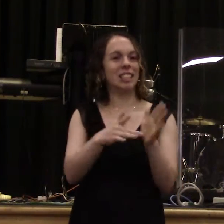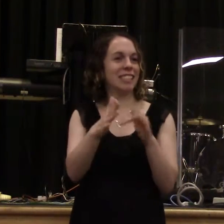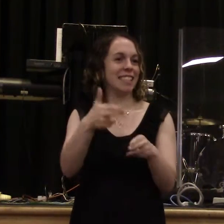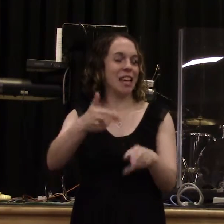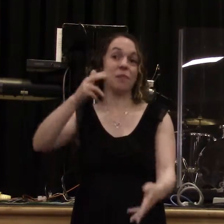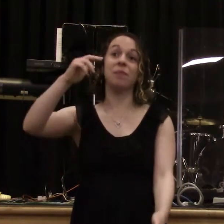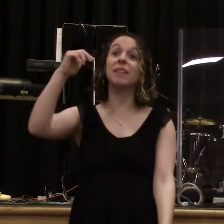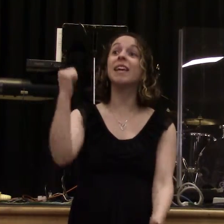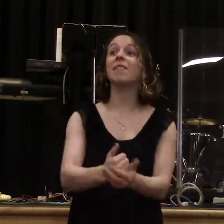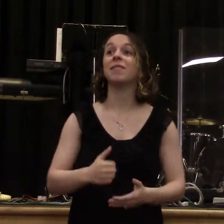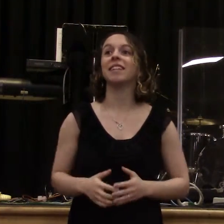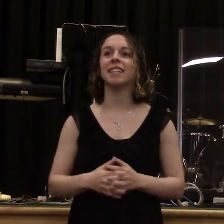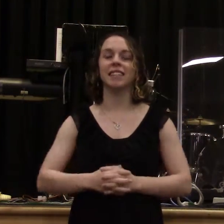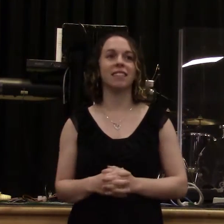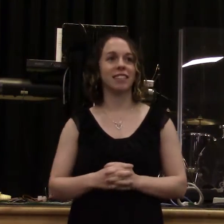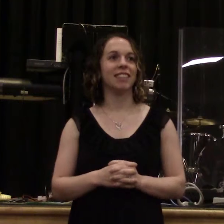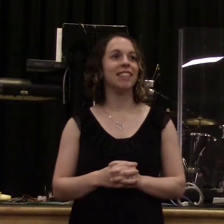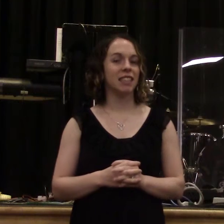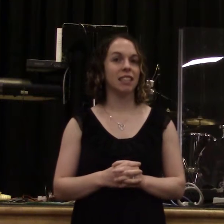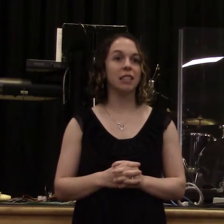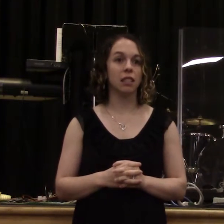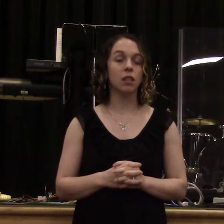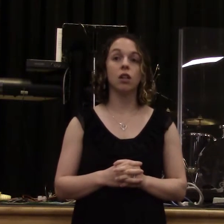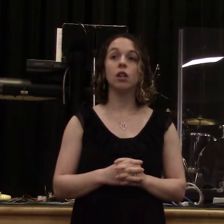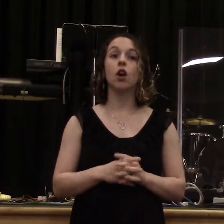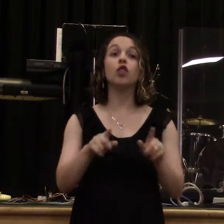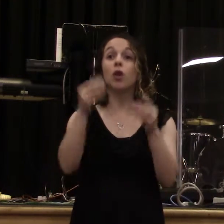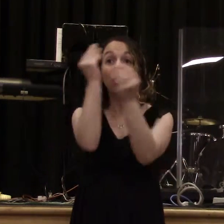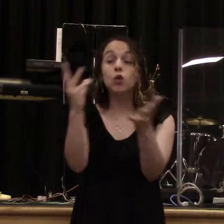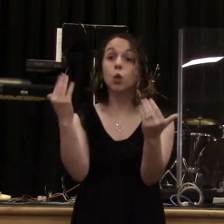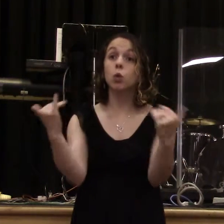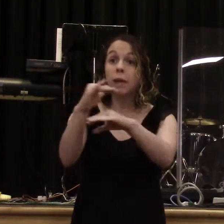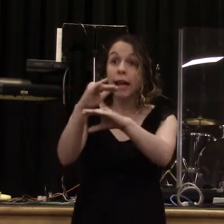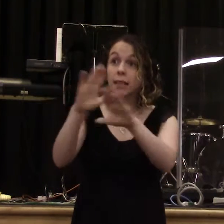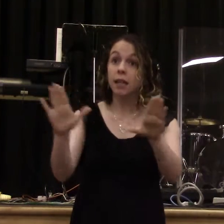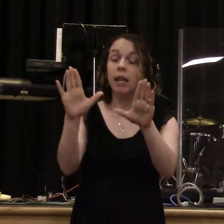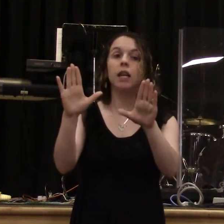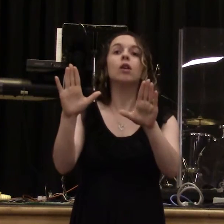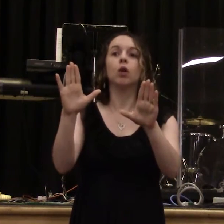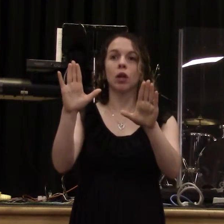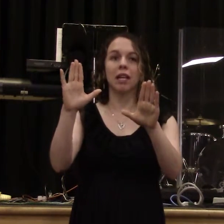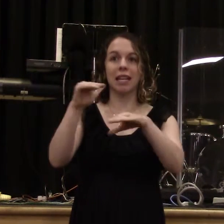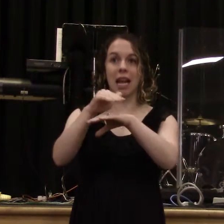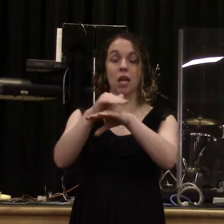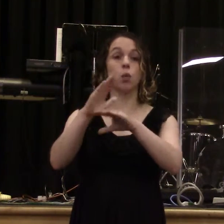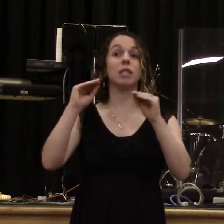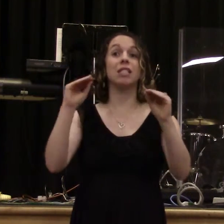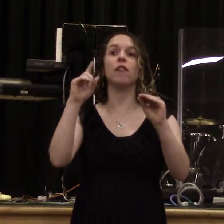name. Amen. I want to also invite you tonight. We're going to be, we are at night. We're teaching for a whole hour